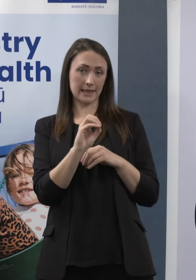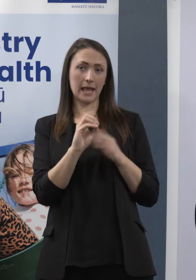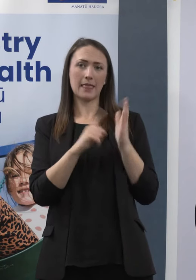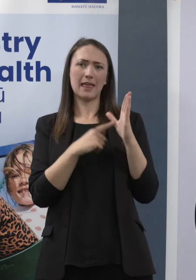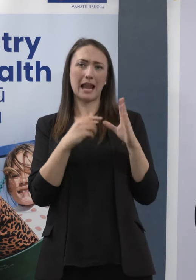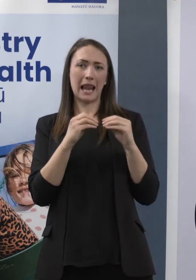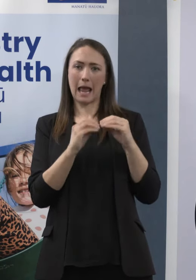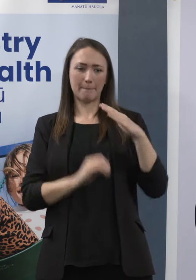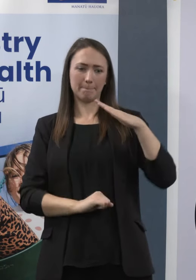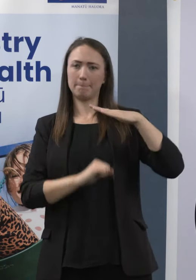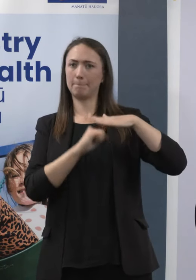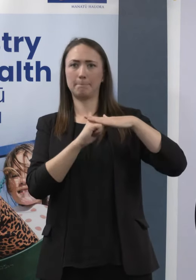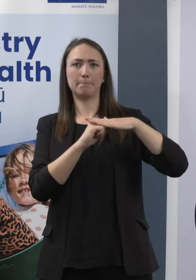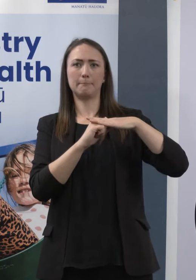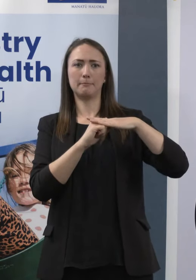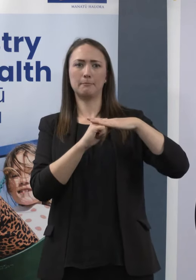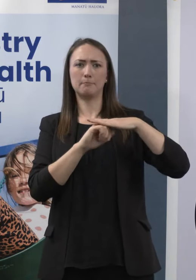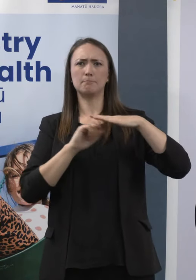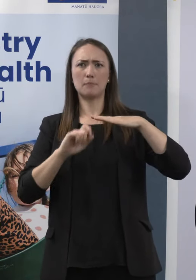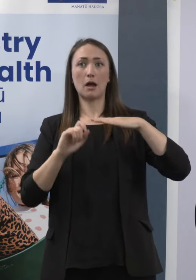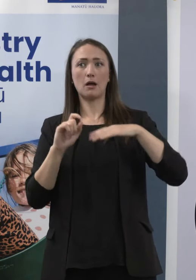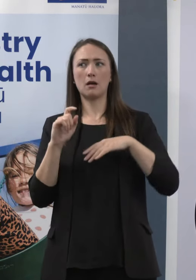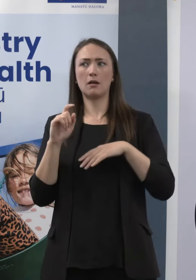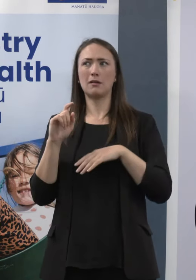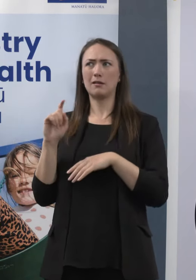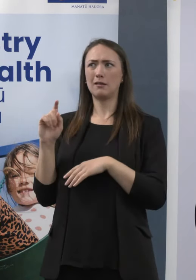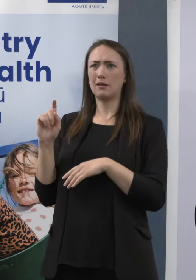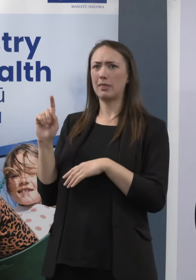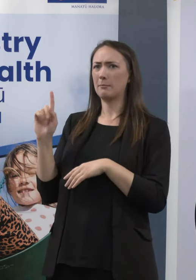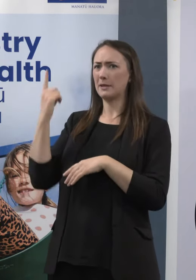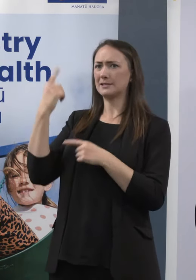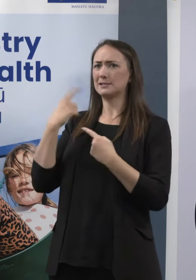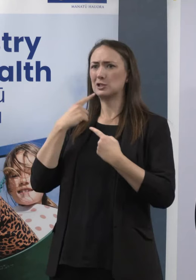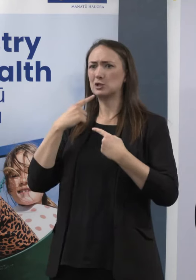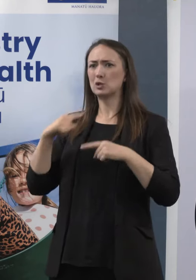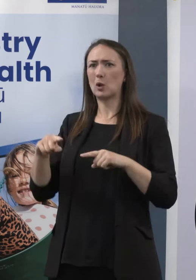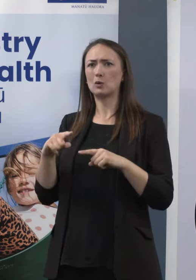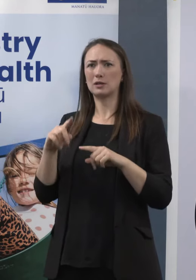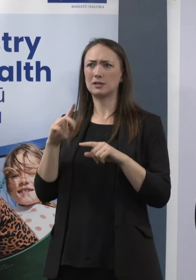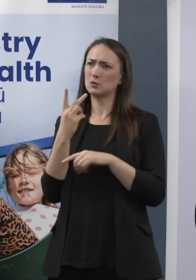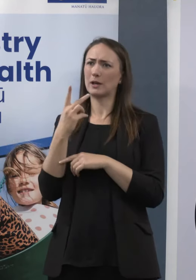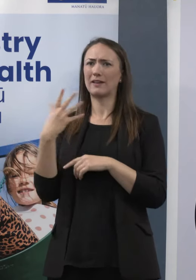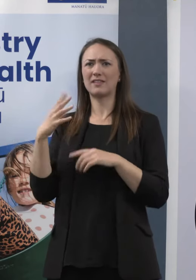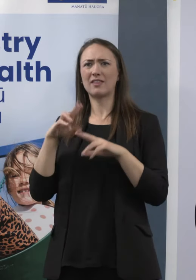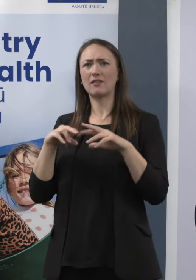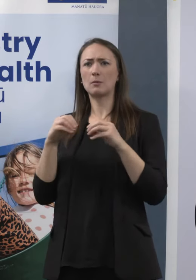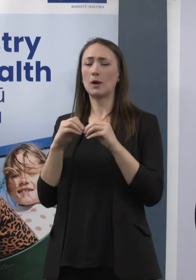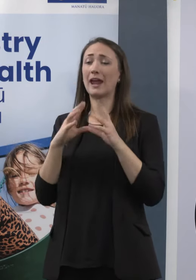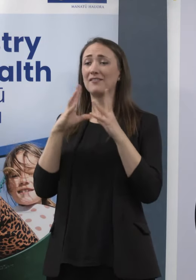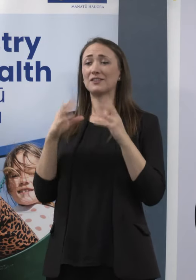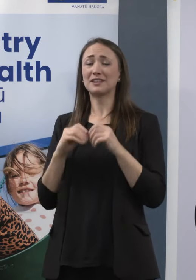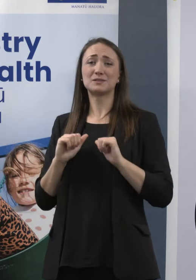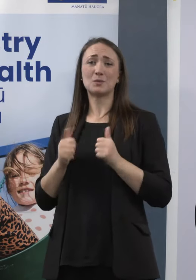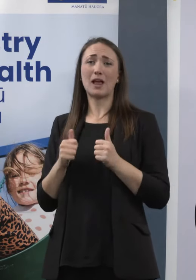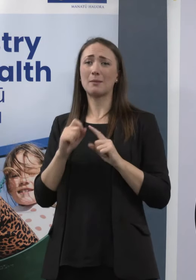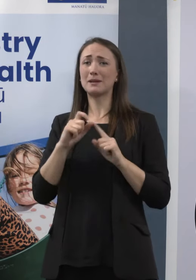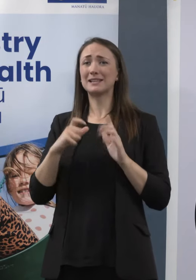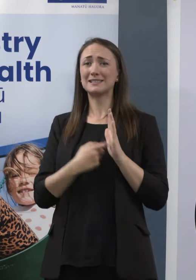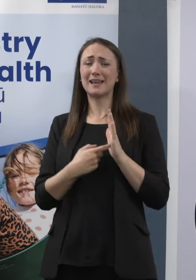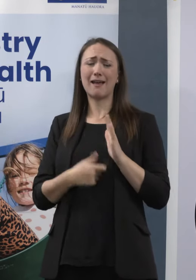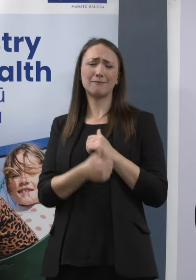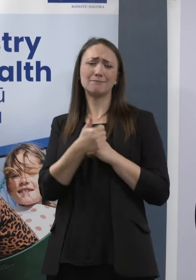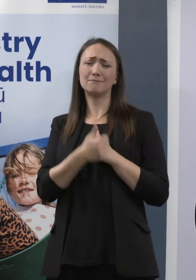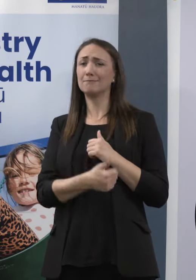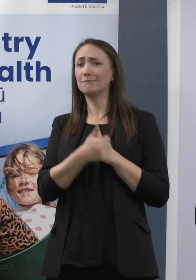public this, yet politicians told the public on Feb 25 that everything was going well with lots of capacity. Why didn't you set the record straight earlier?